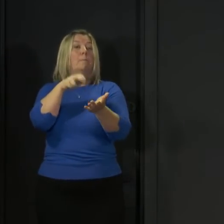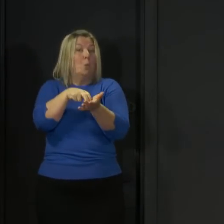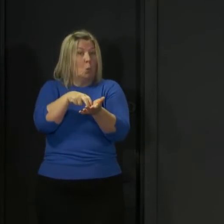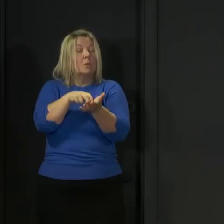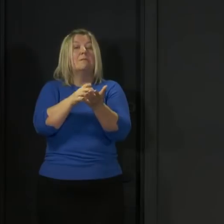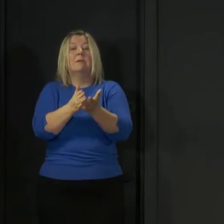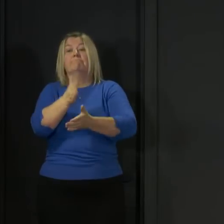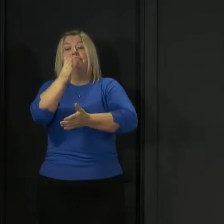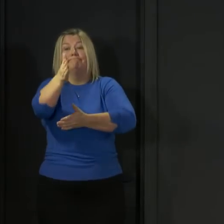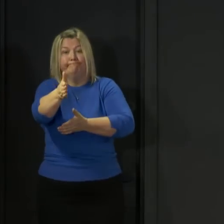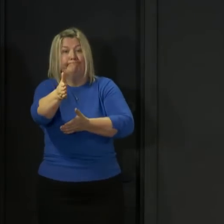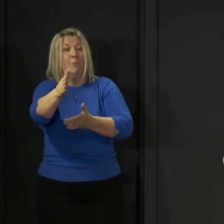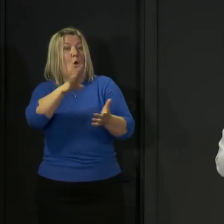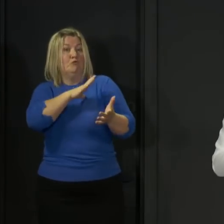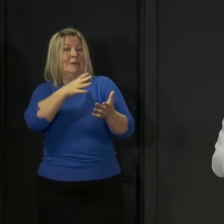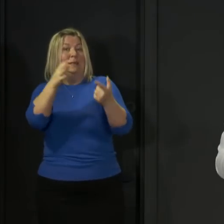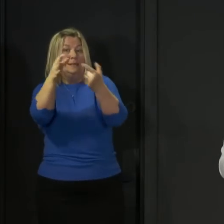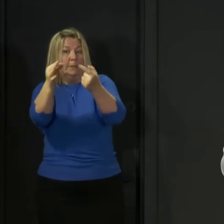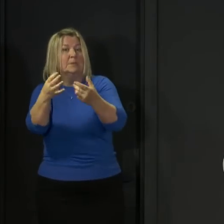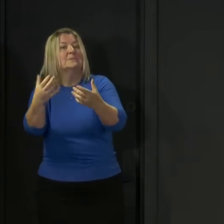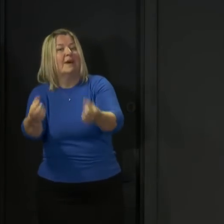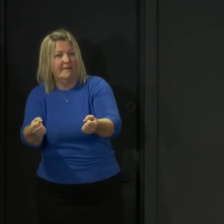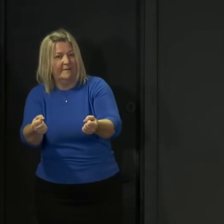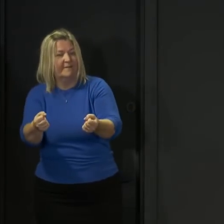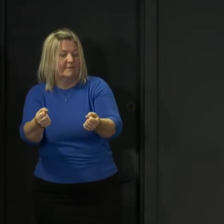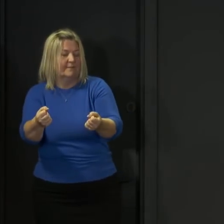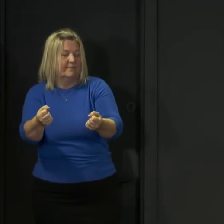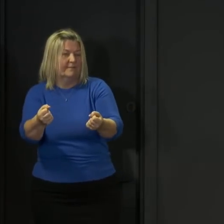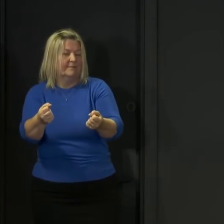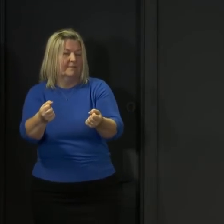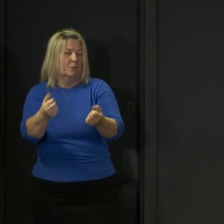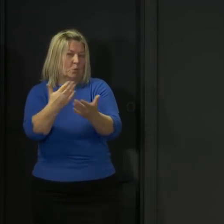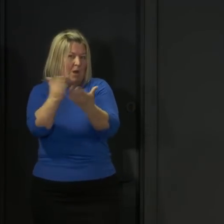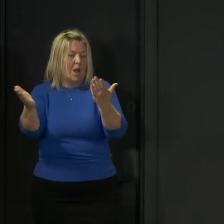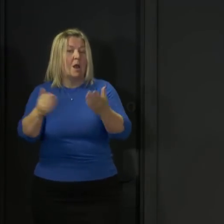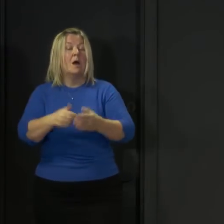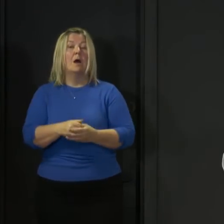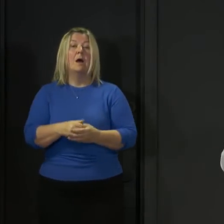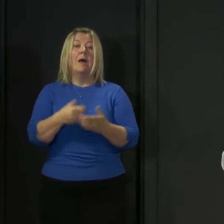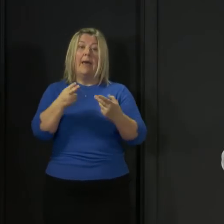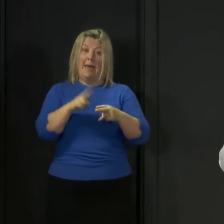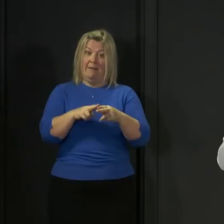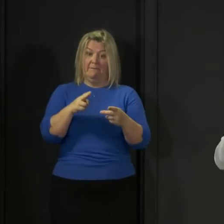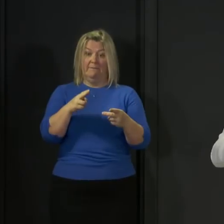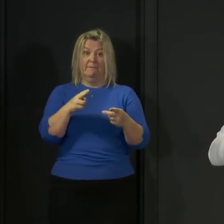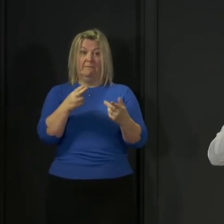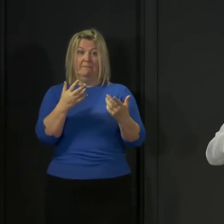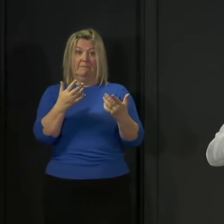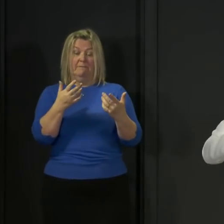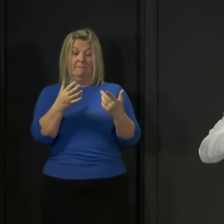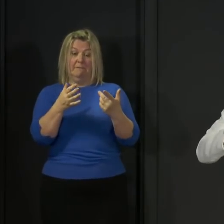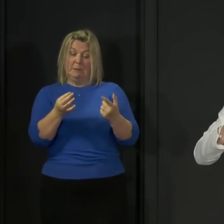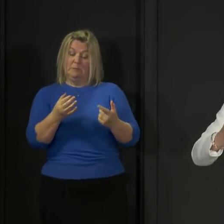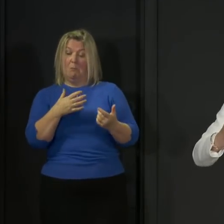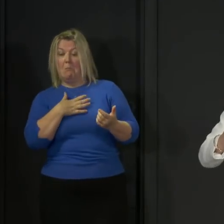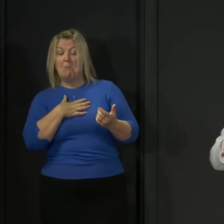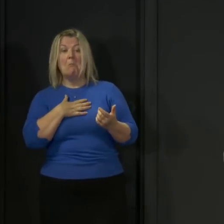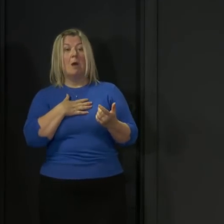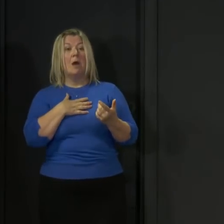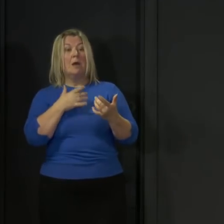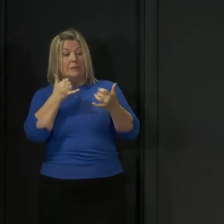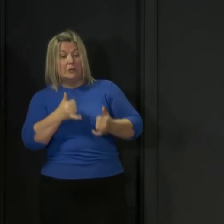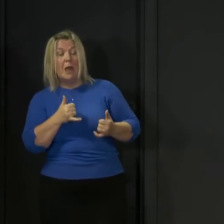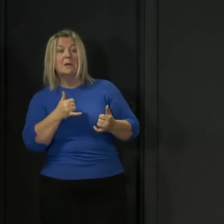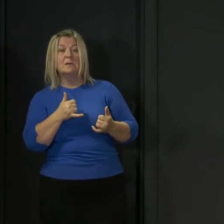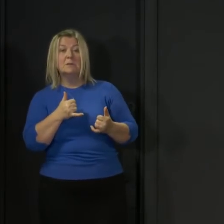something that is already there right now if somebody tests negative then they would no longer have to continue to